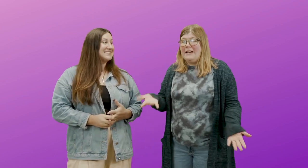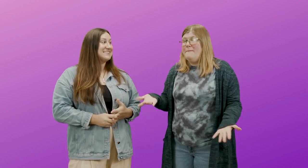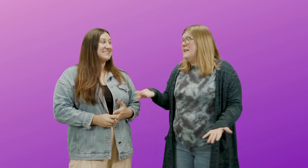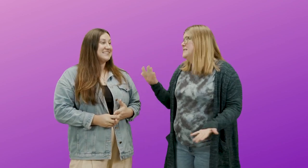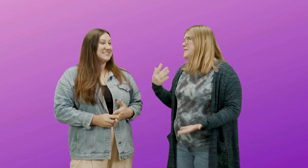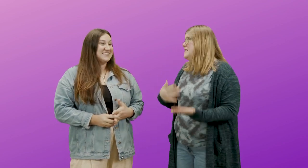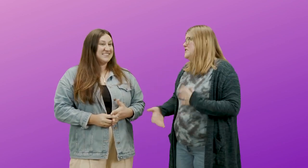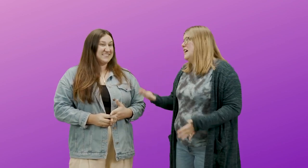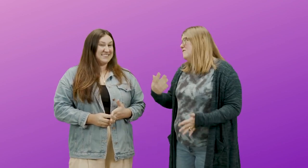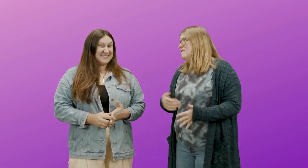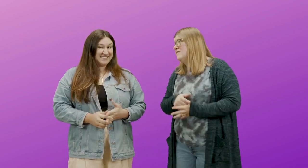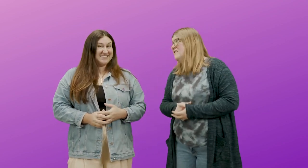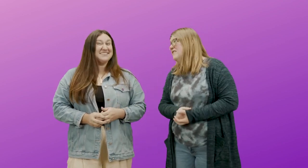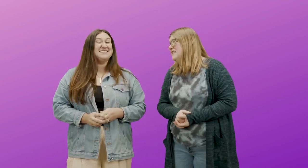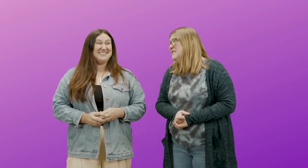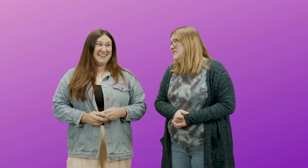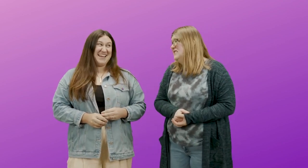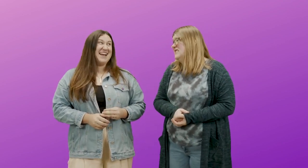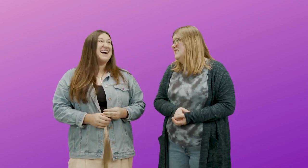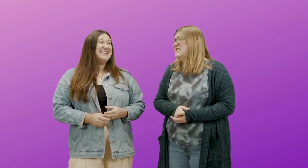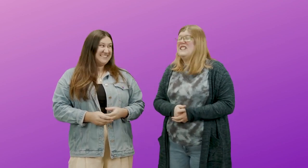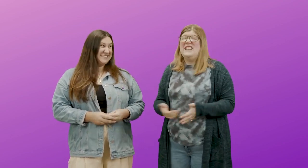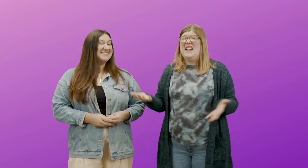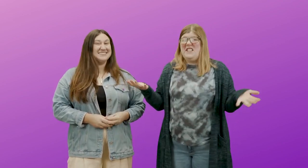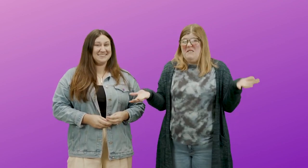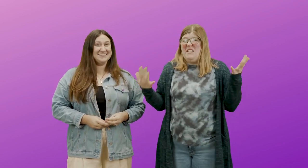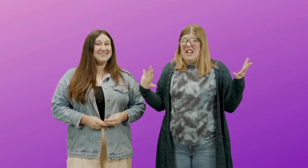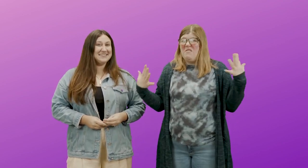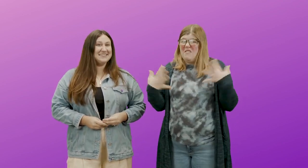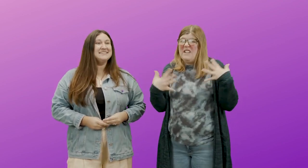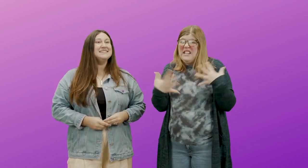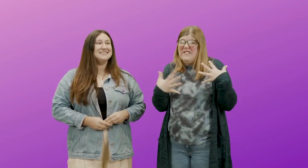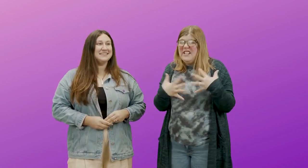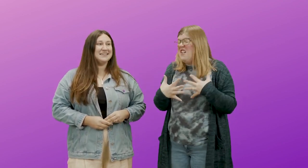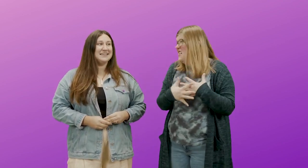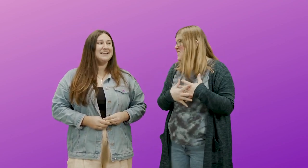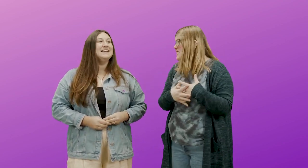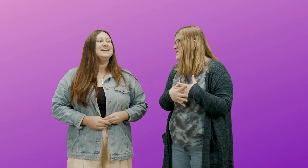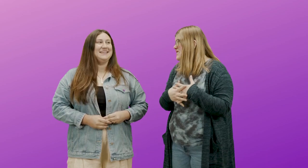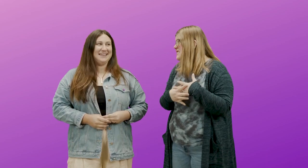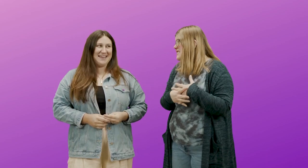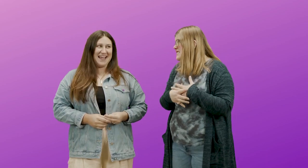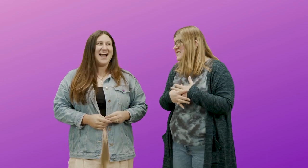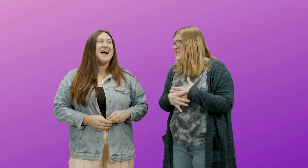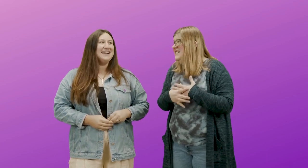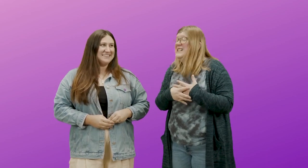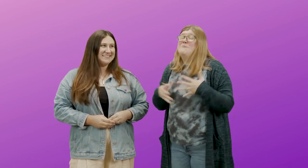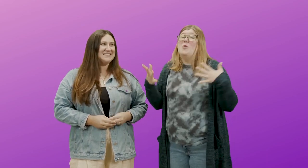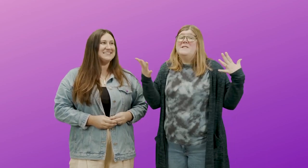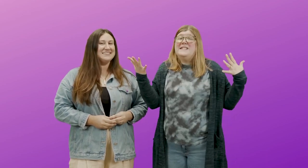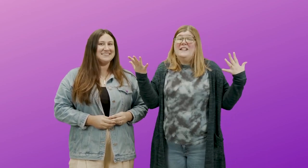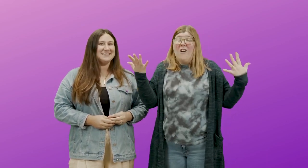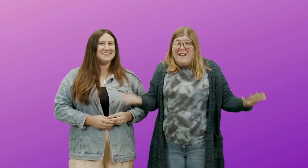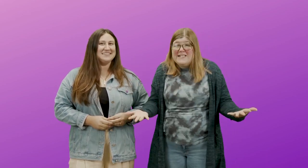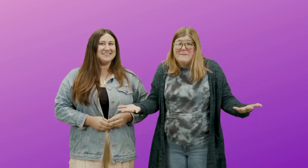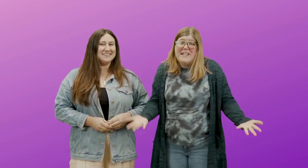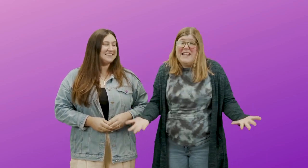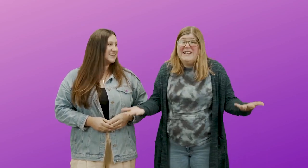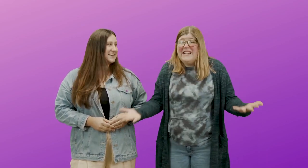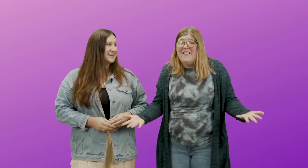enemies in our life yeah and how that can be like really really hard yeah but wasn't it awesome today to